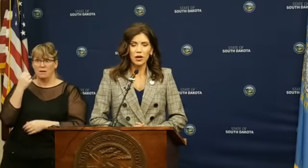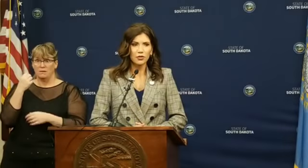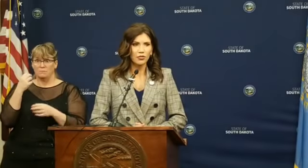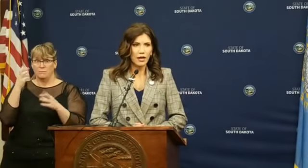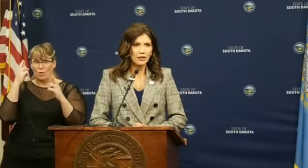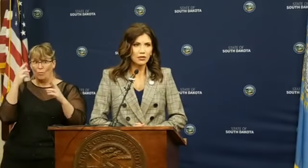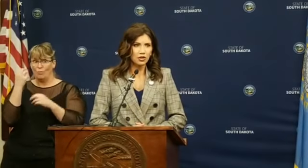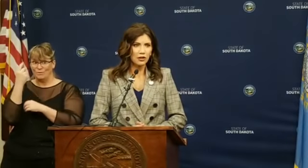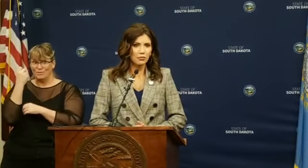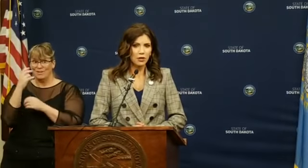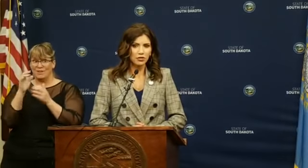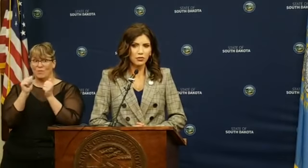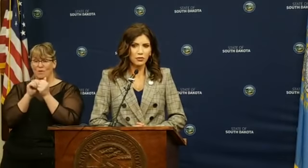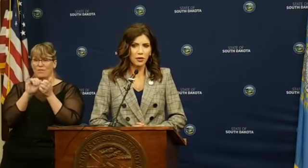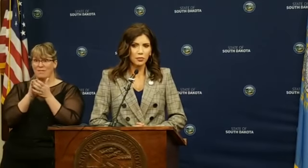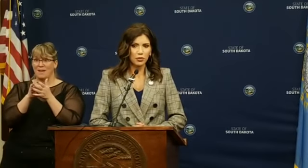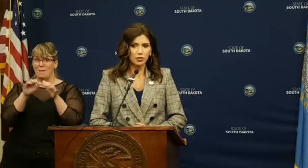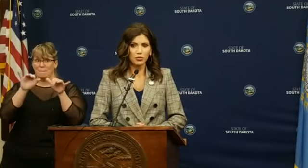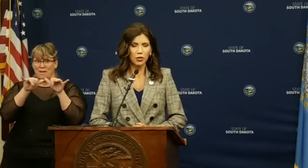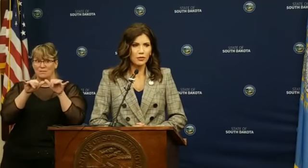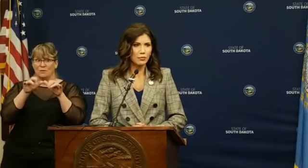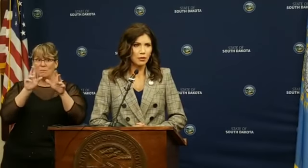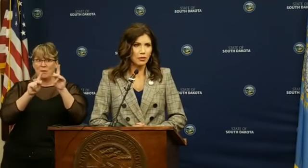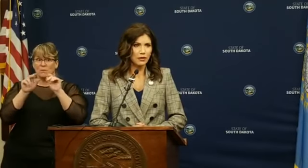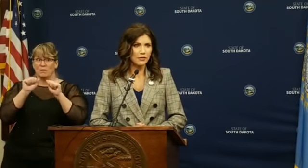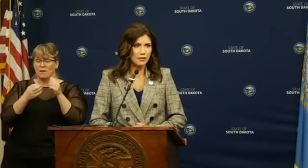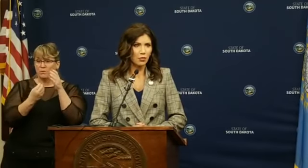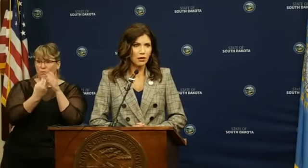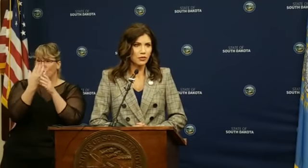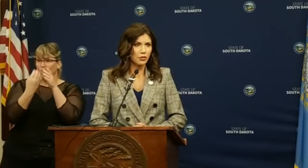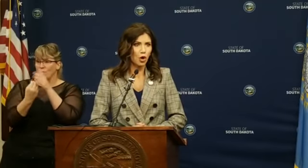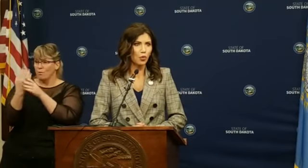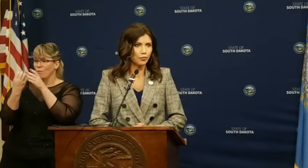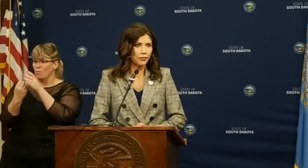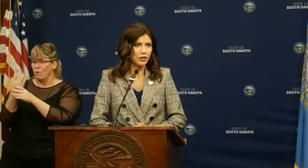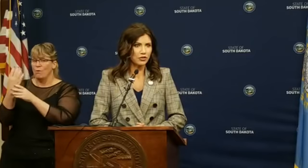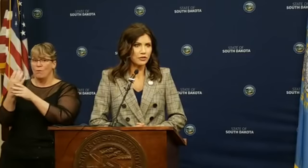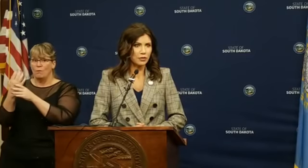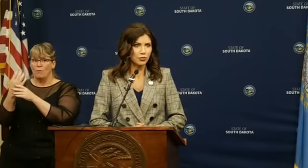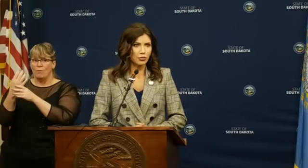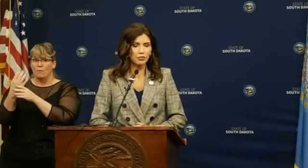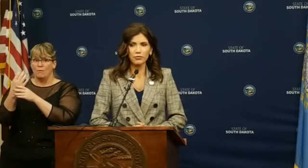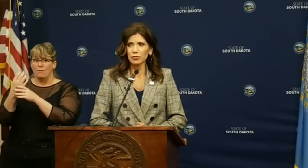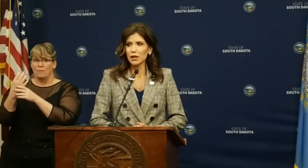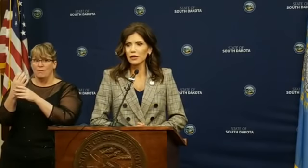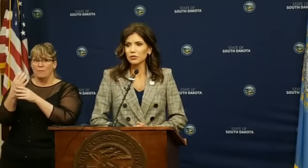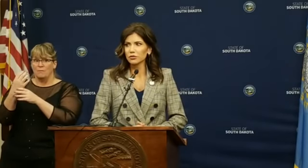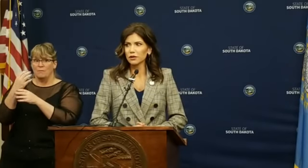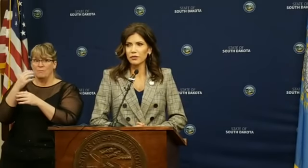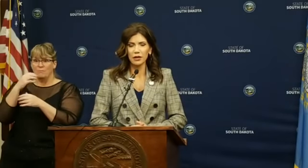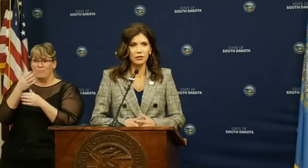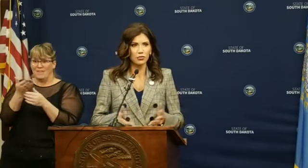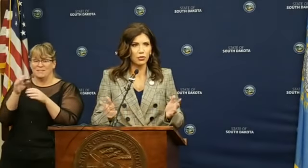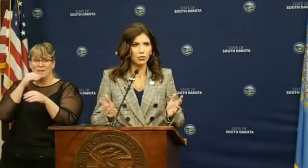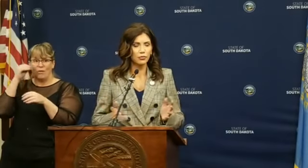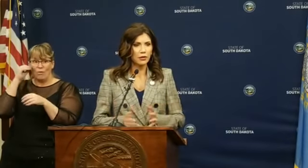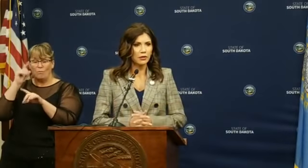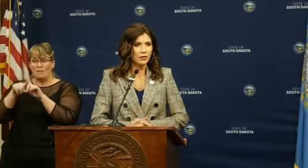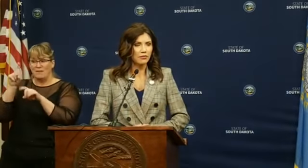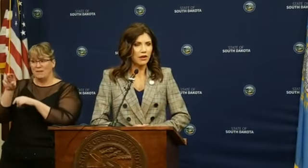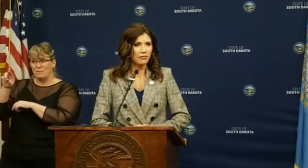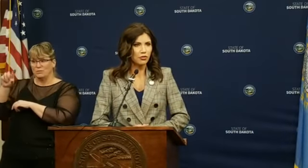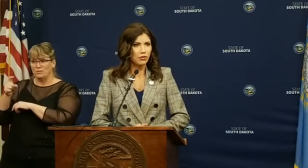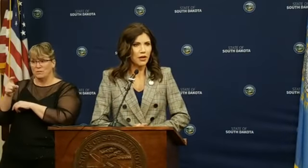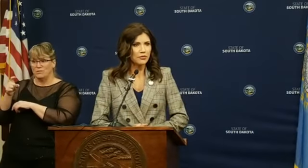under that initiated measure that people can grow as many plants as they want to at home. They just need a prescription from a doctor, and they could grow